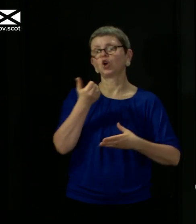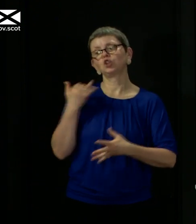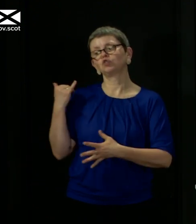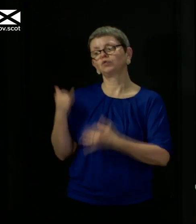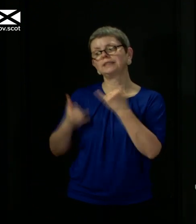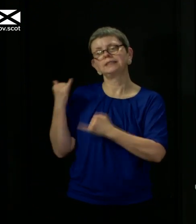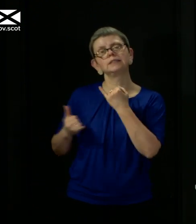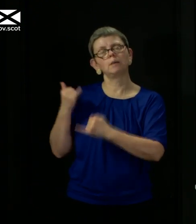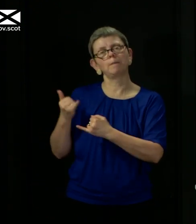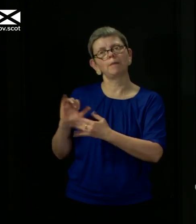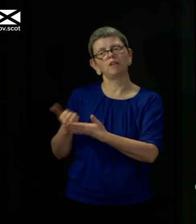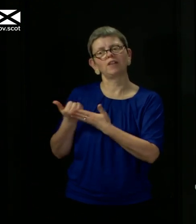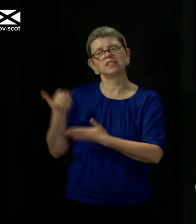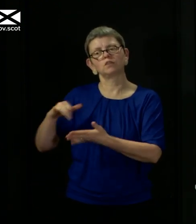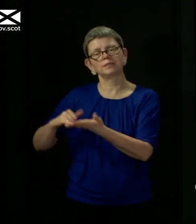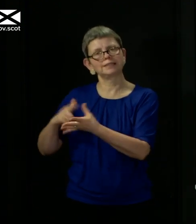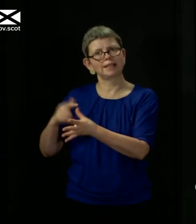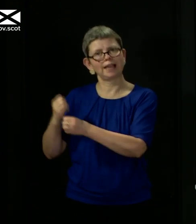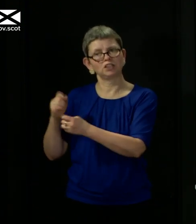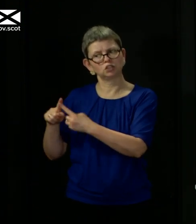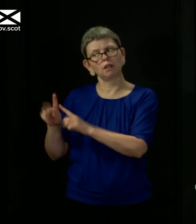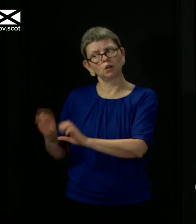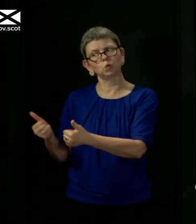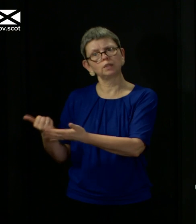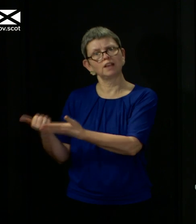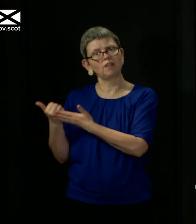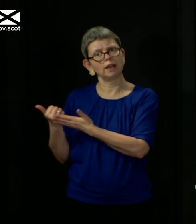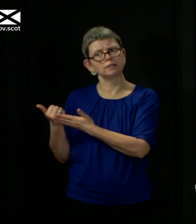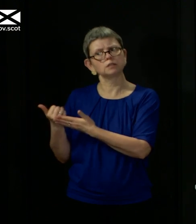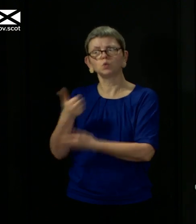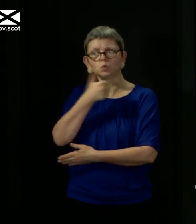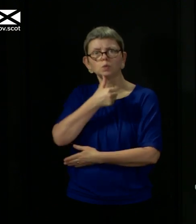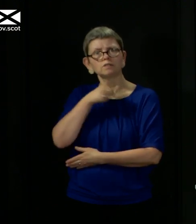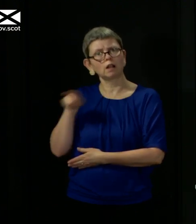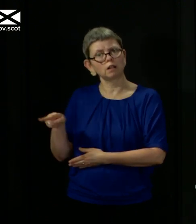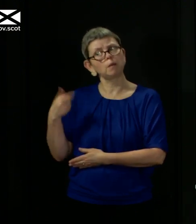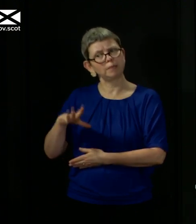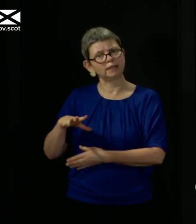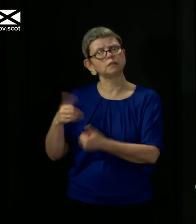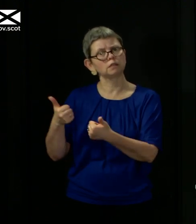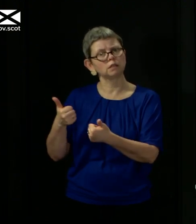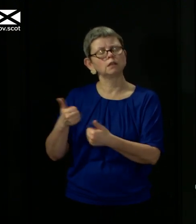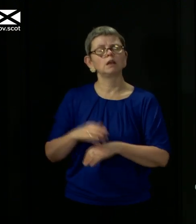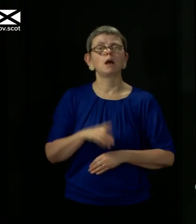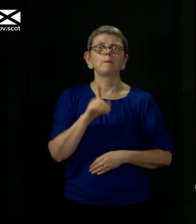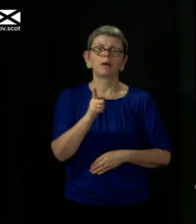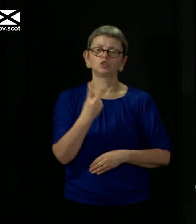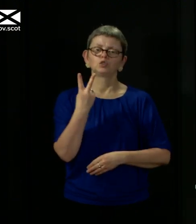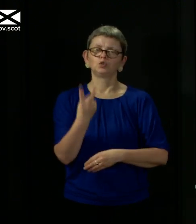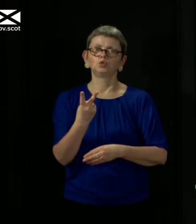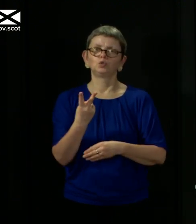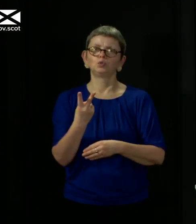advice that is coming out of SAGE, which is of high quality and has been very helpful to us so far and will continue to be helpful. But there was two reasons